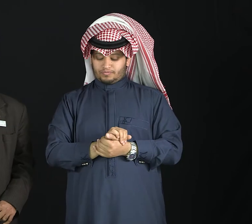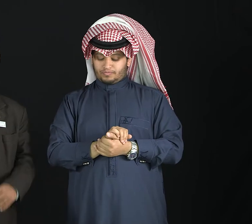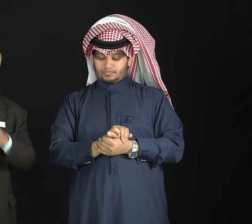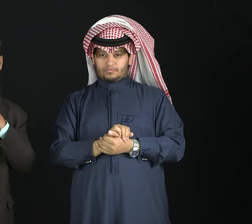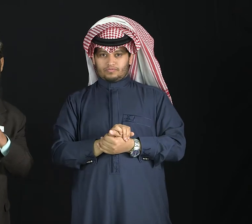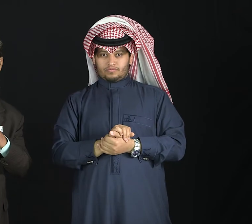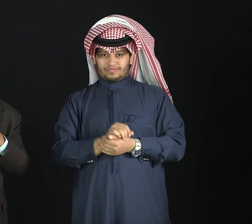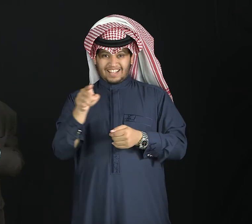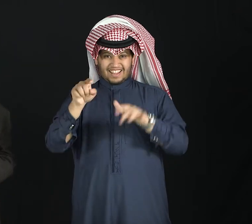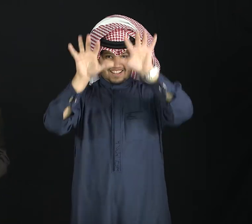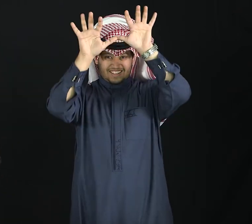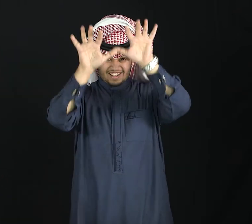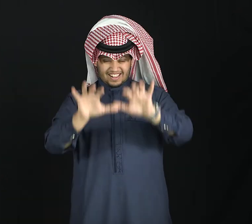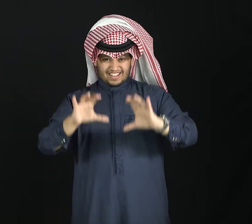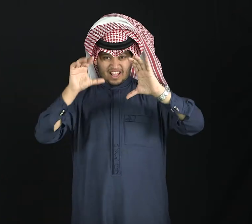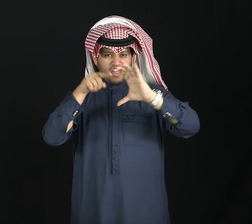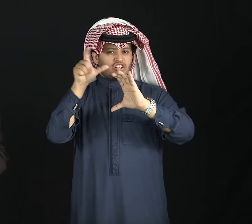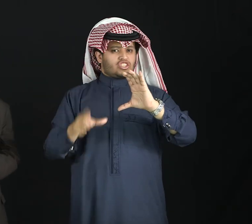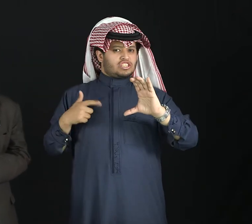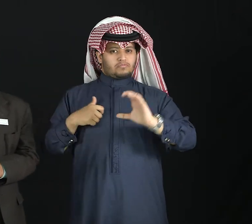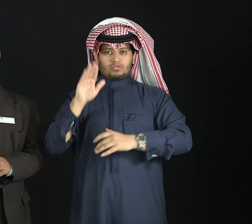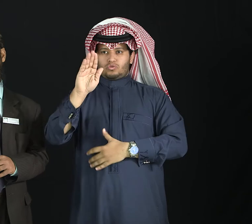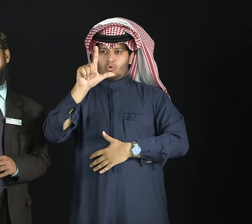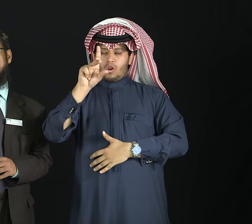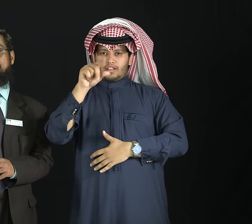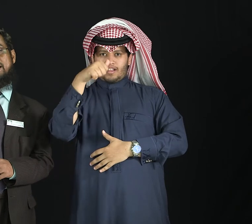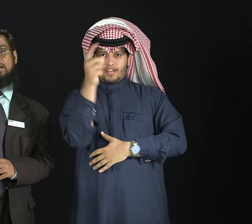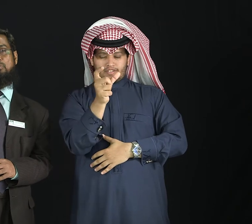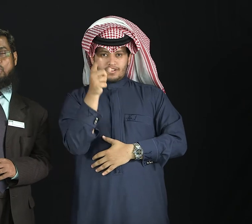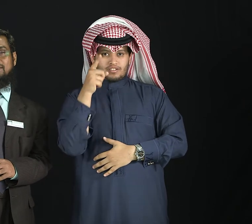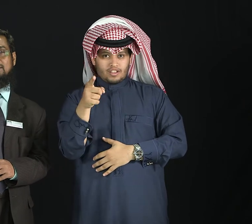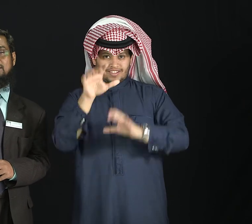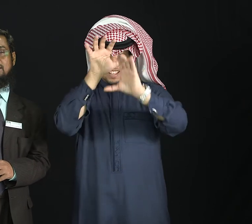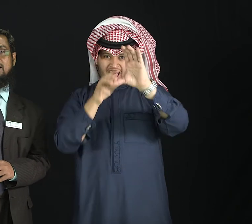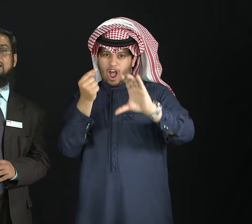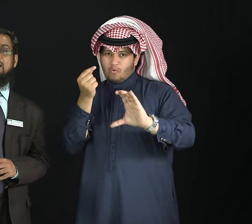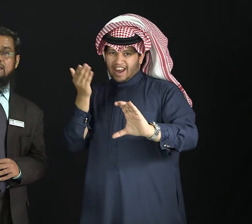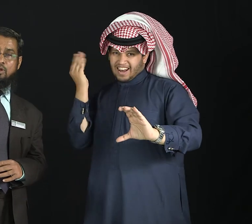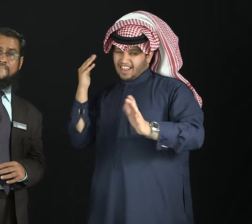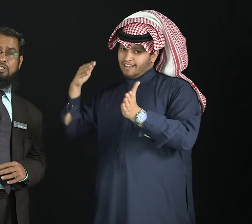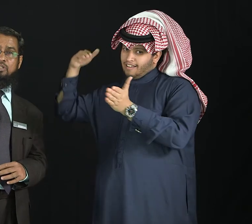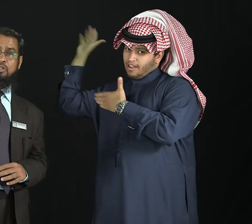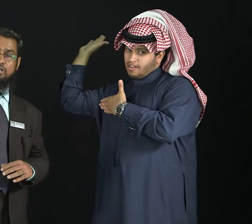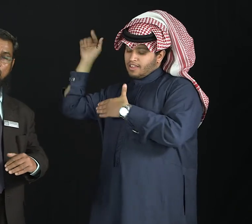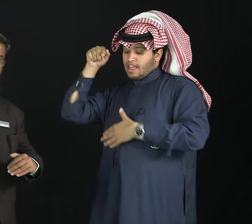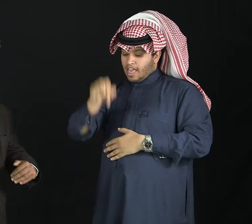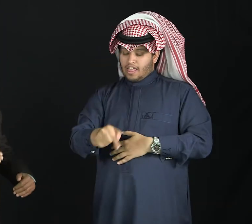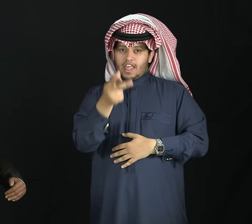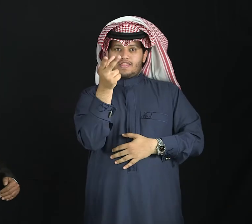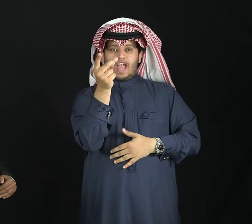This is all about Sultan Qazin. Now, like paragraph one, you have to